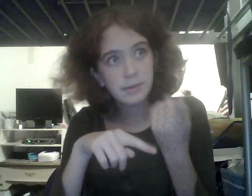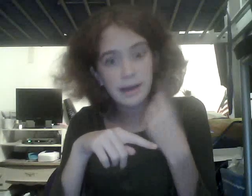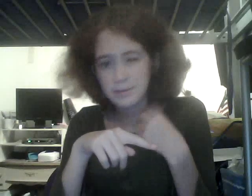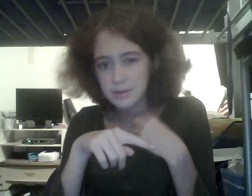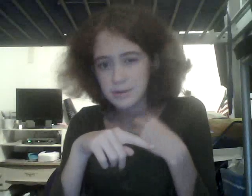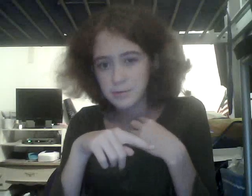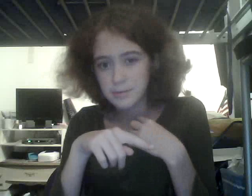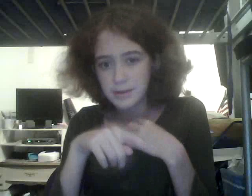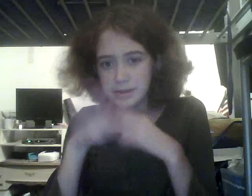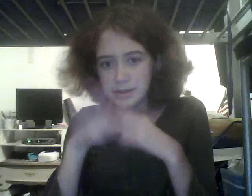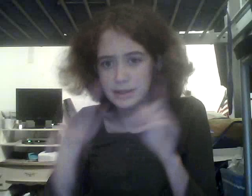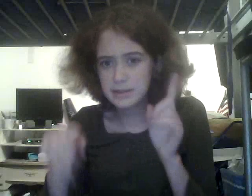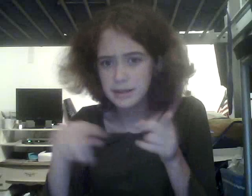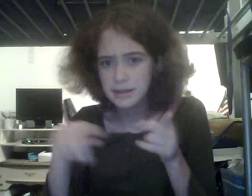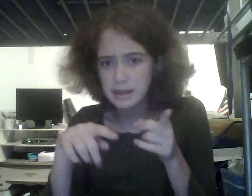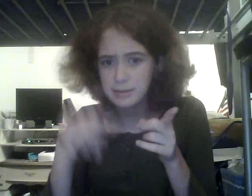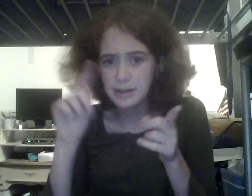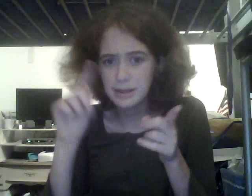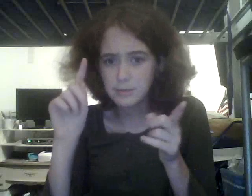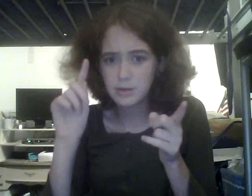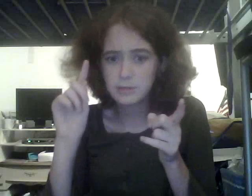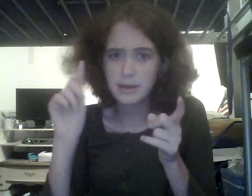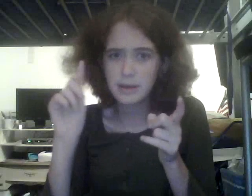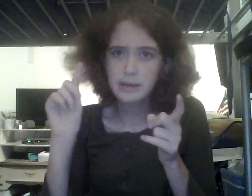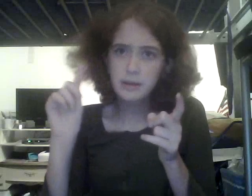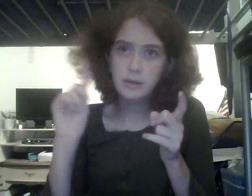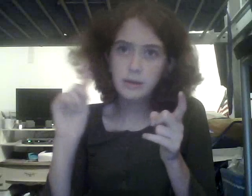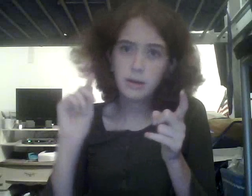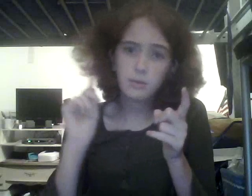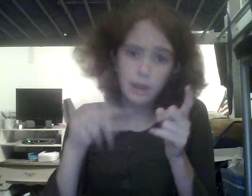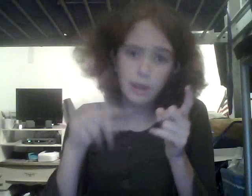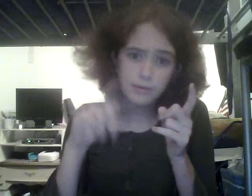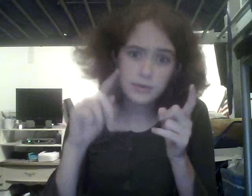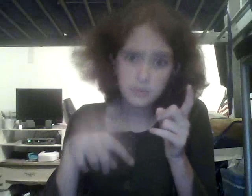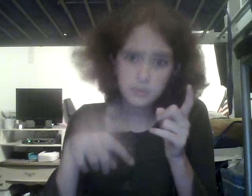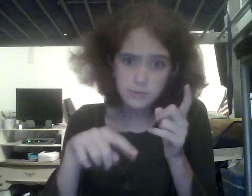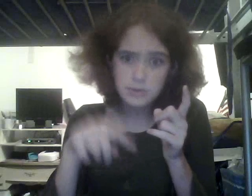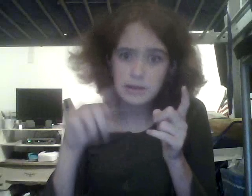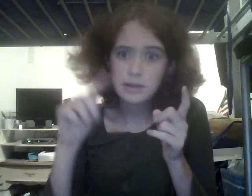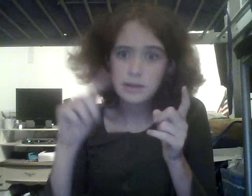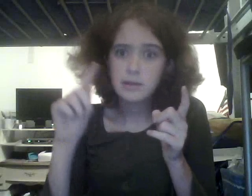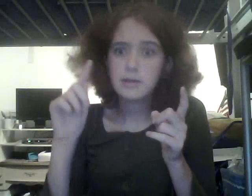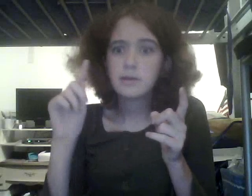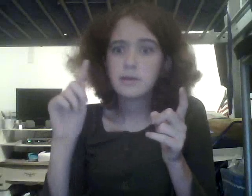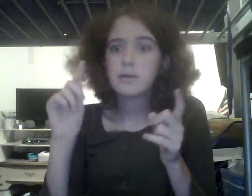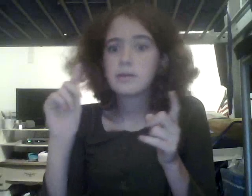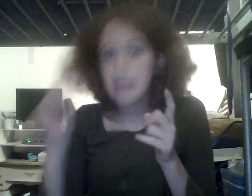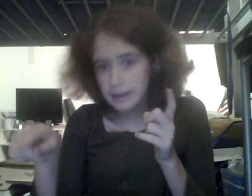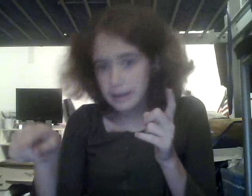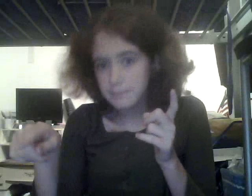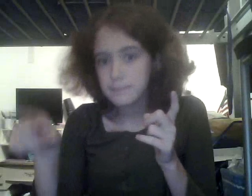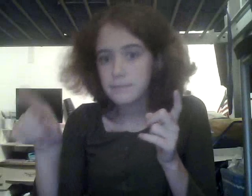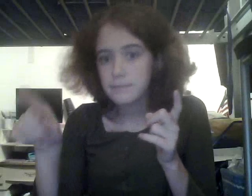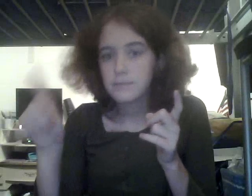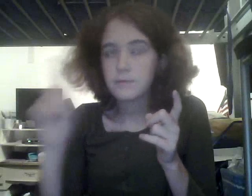I went to homecoming, the dance, not the game, and then I'm going to my rival schools game Friday.